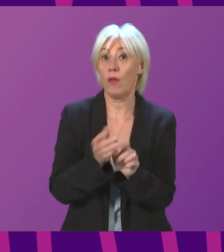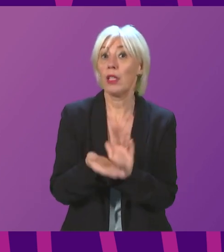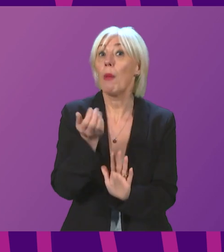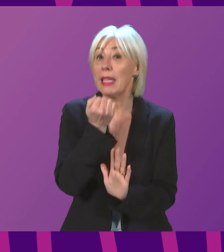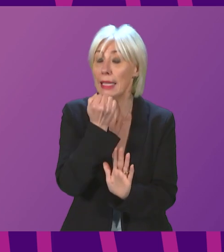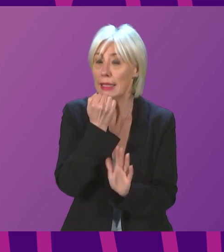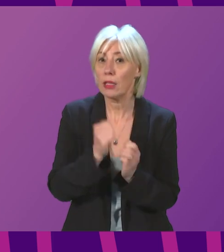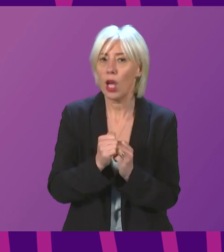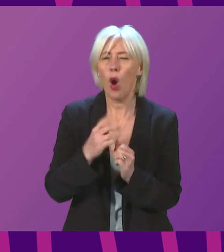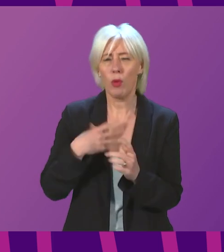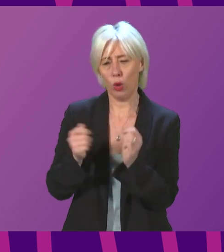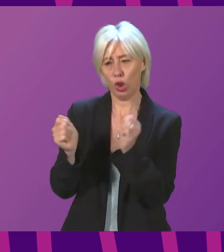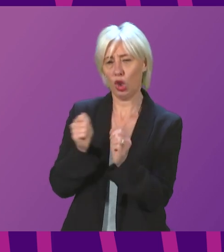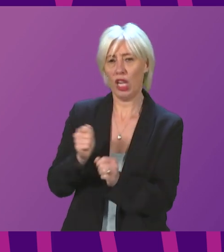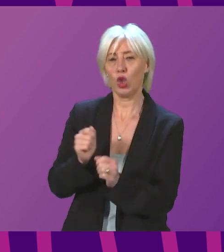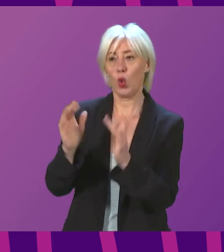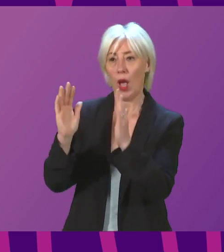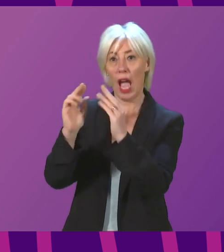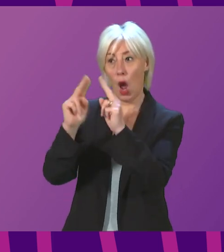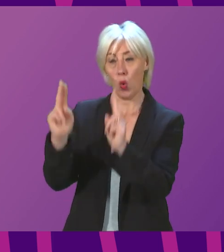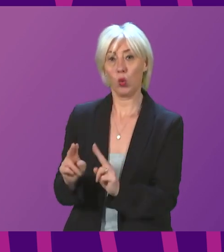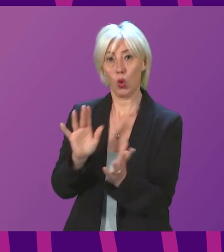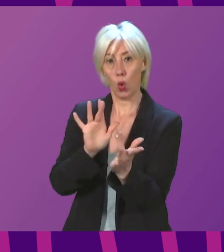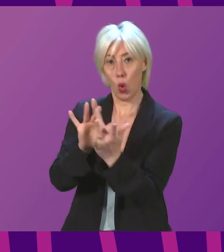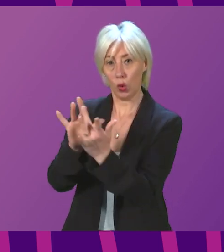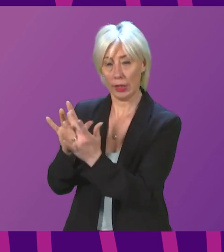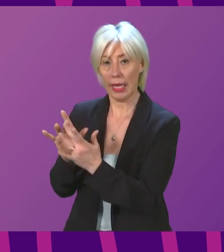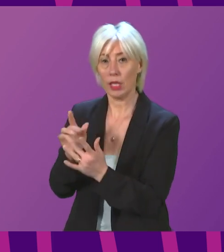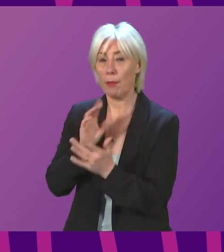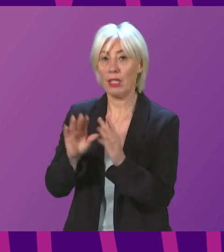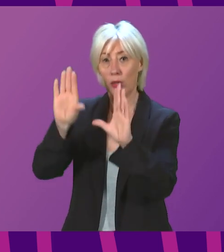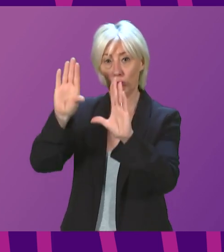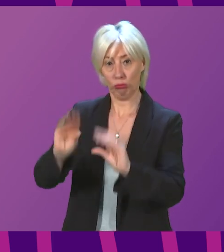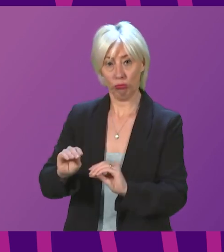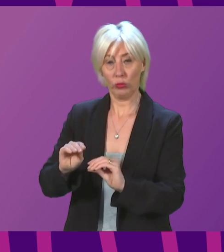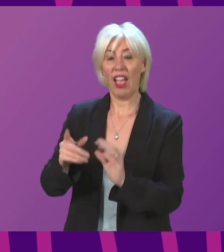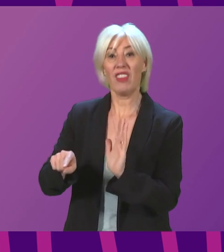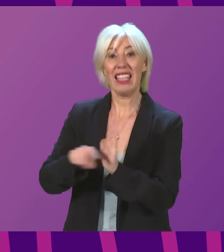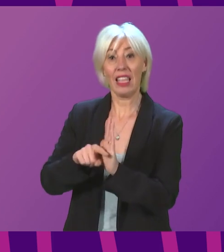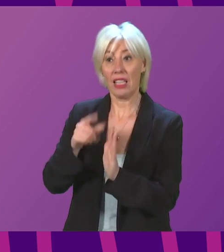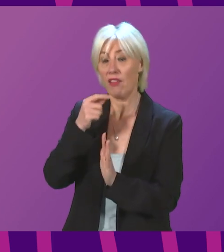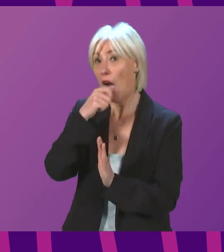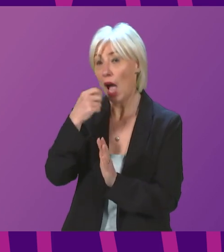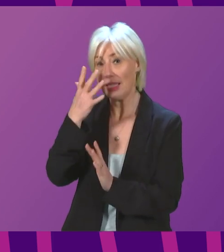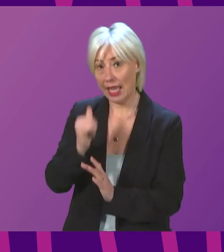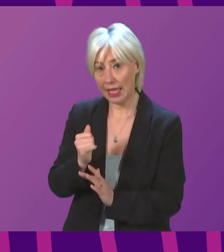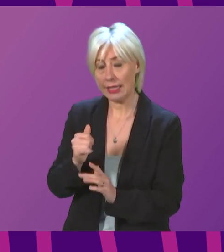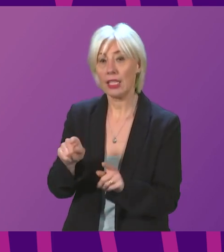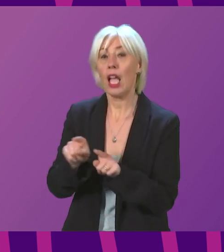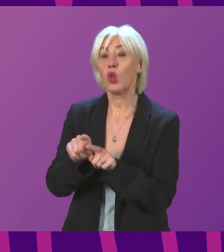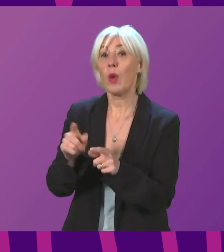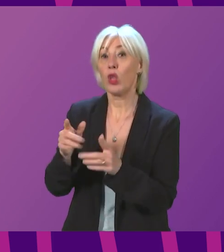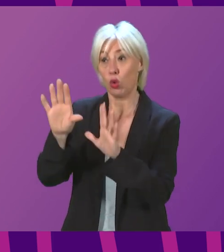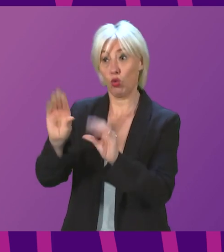changes to the household contacts that can end self-isolation with a negative test. And for the 10-day self